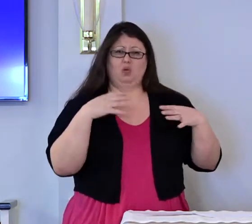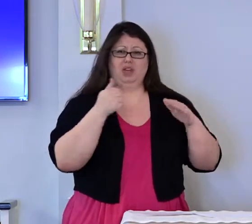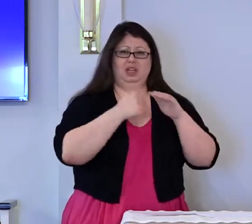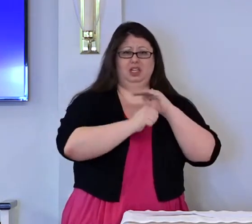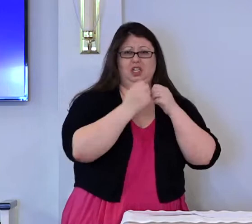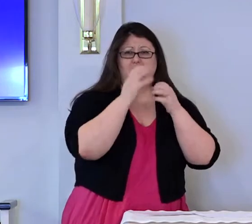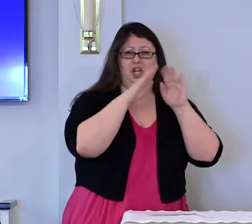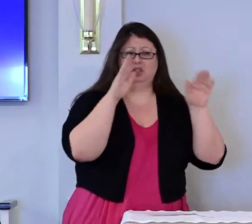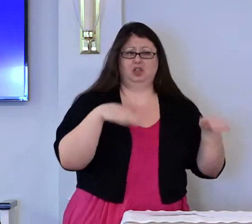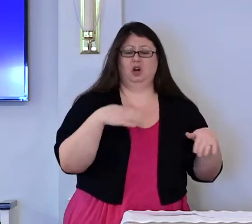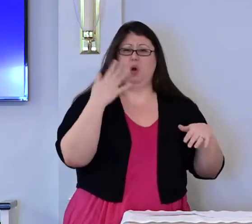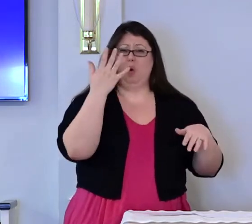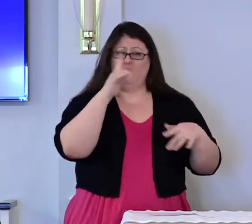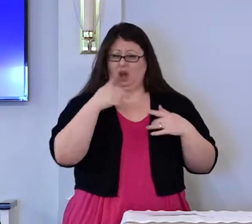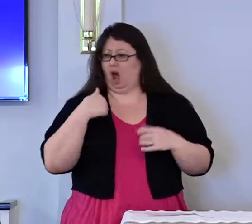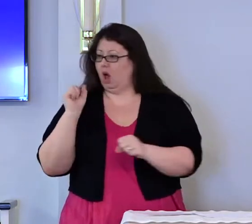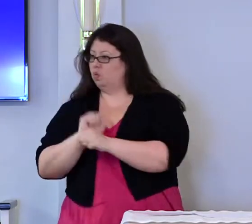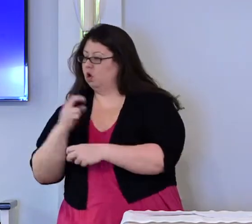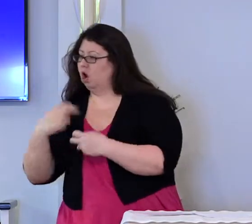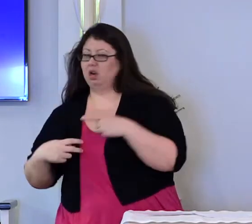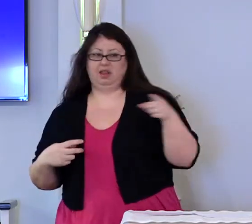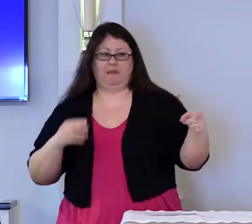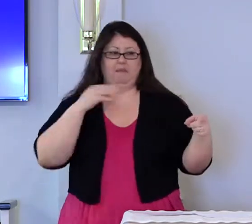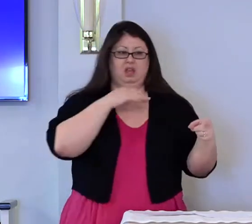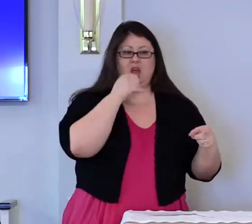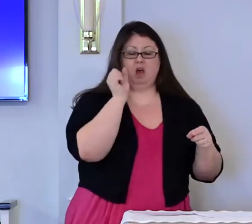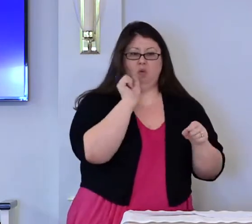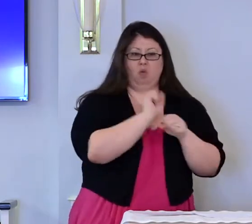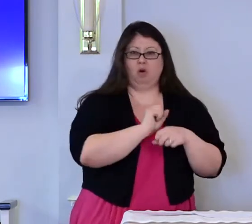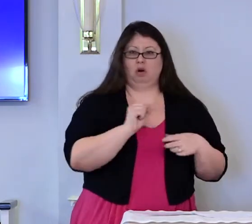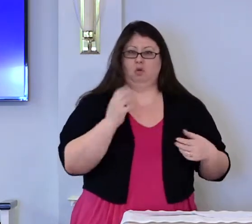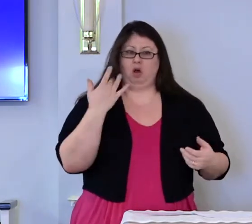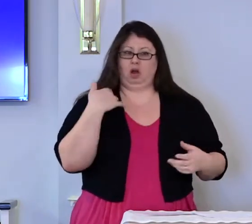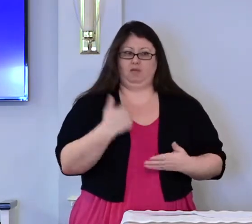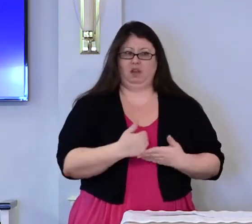when I work for it and he doesn't?